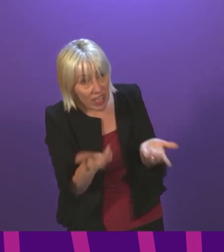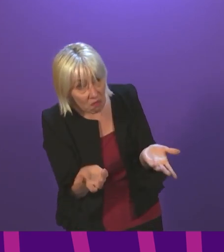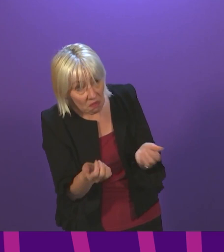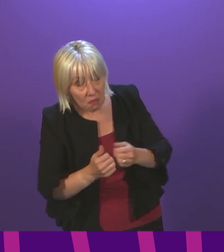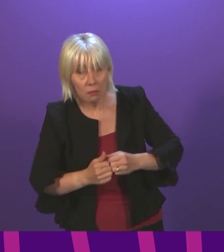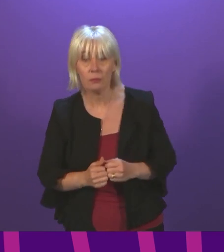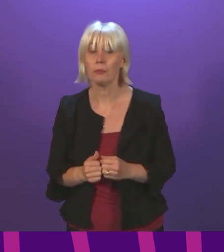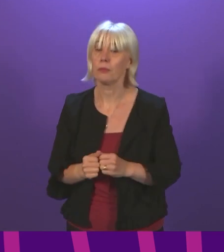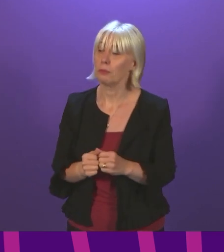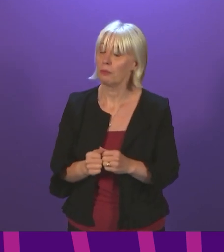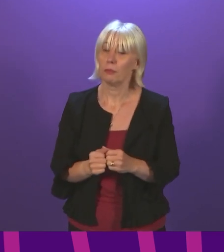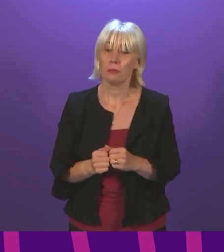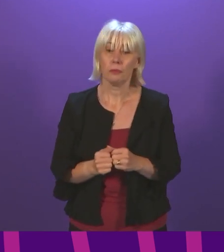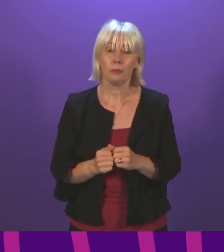minister.